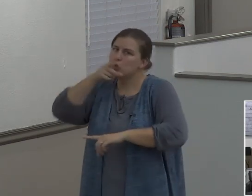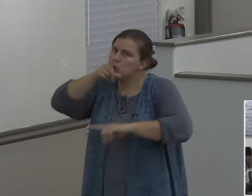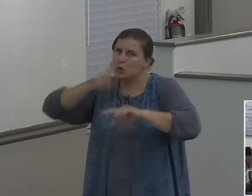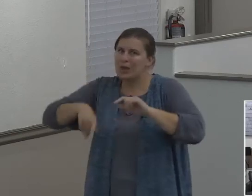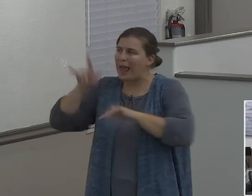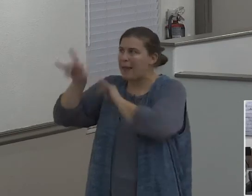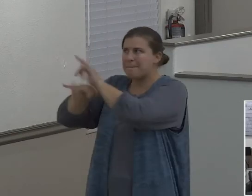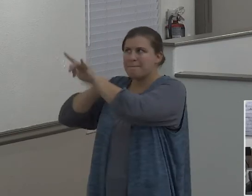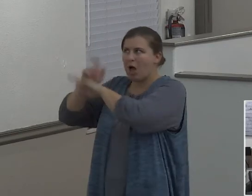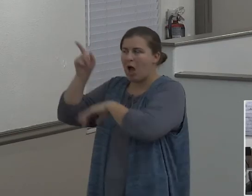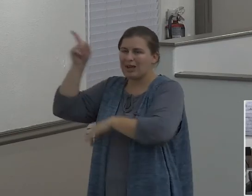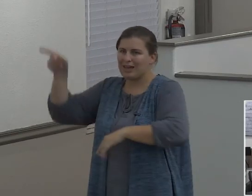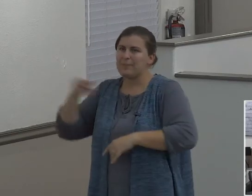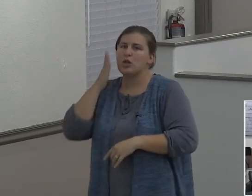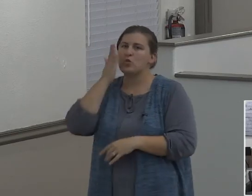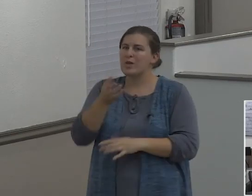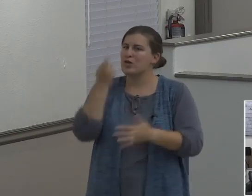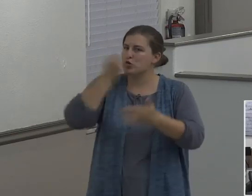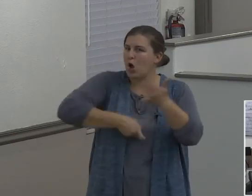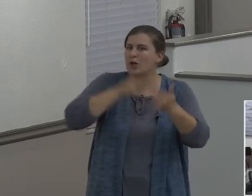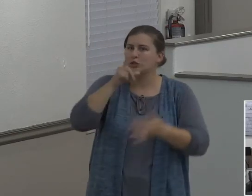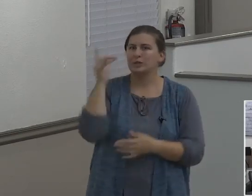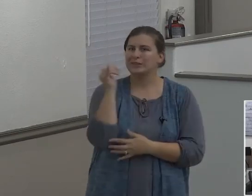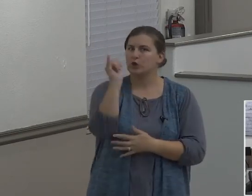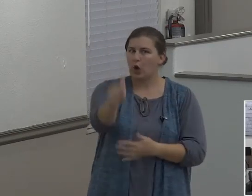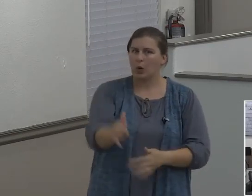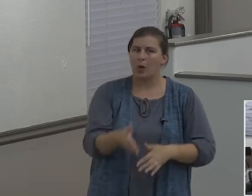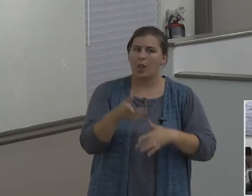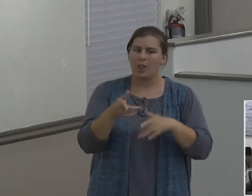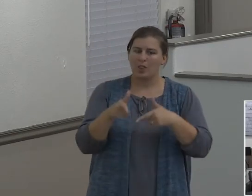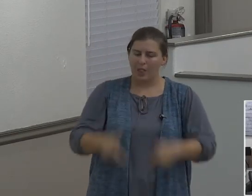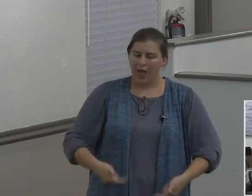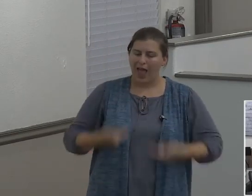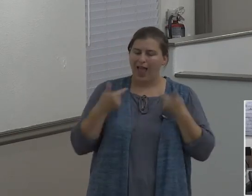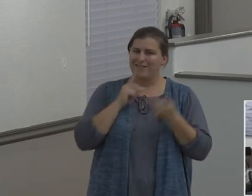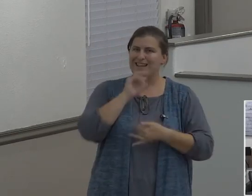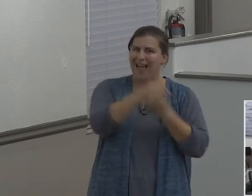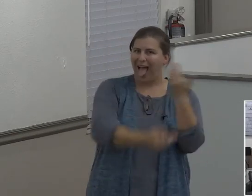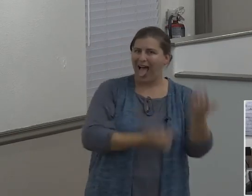cost you eternally to try to play a game